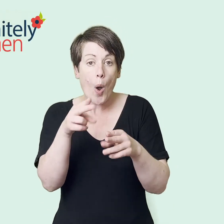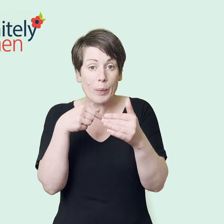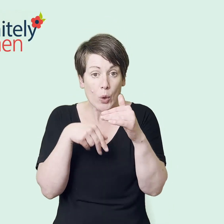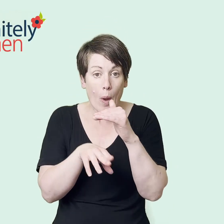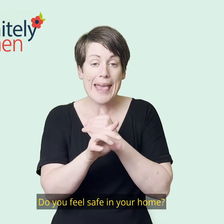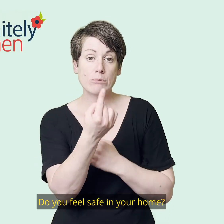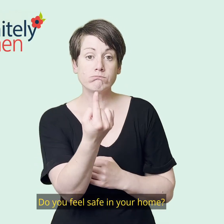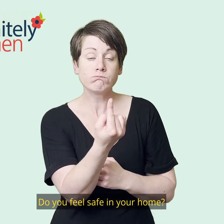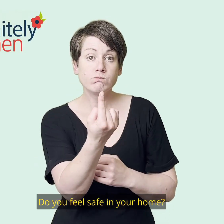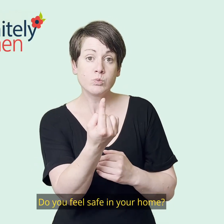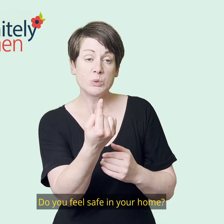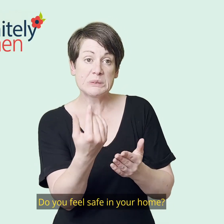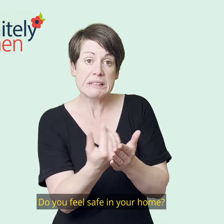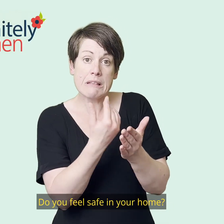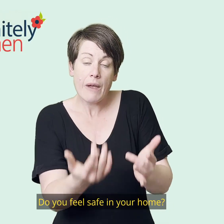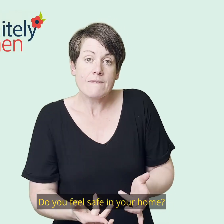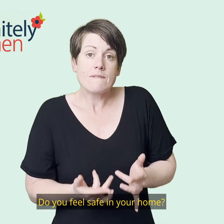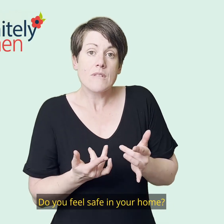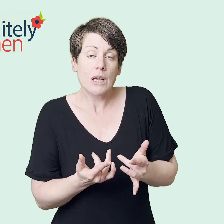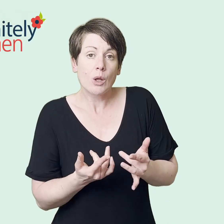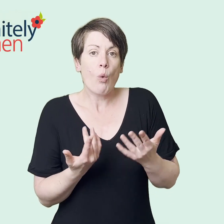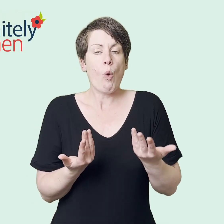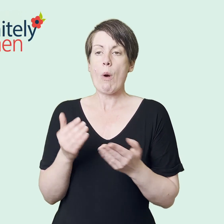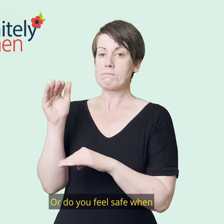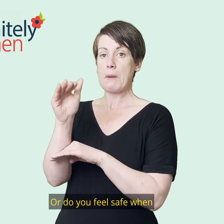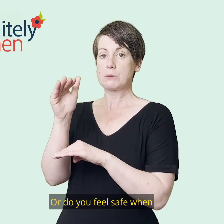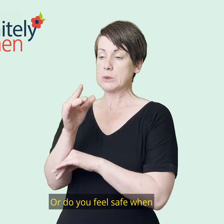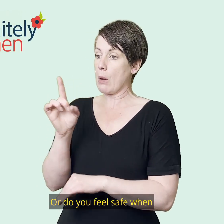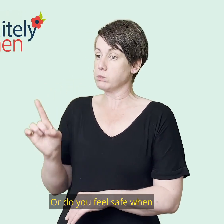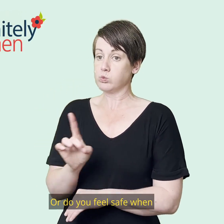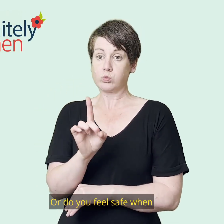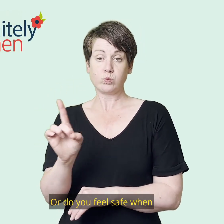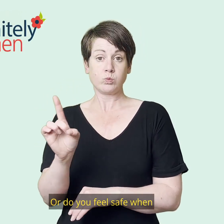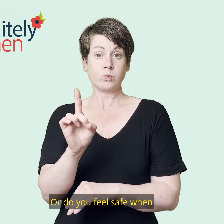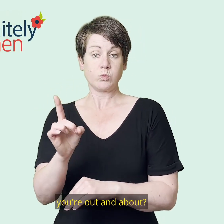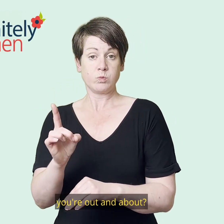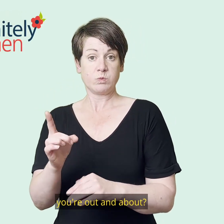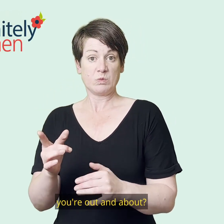Do you feel safe in your home? Or do you feel safe when you're out and about?